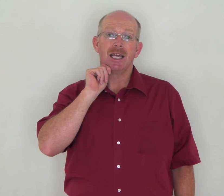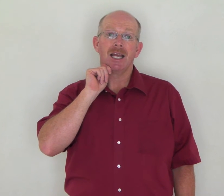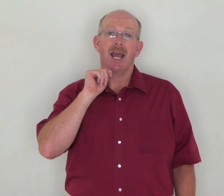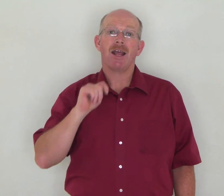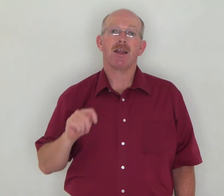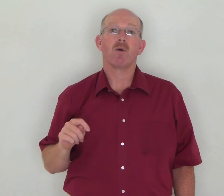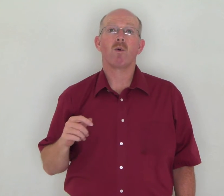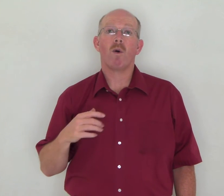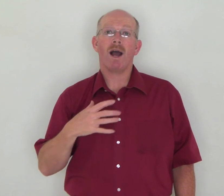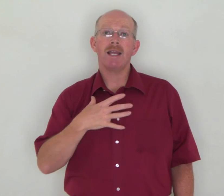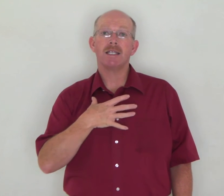And then white.